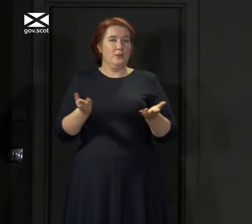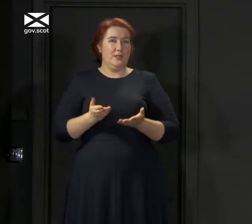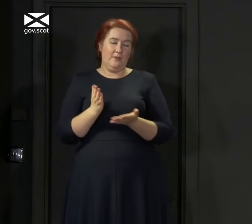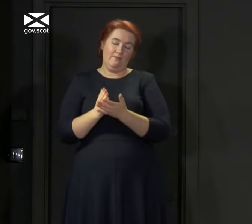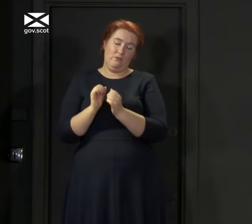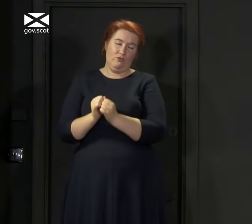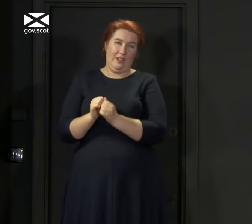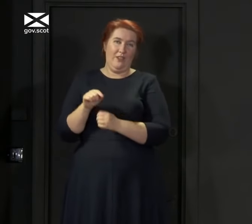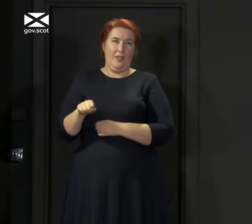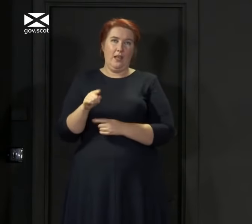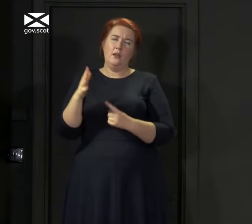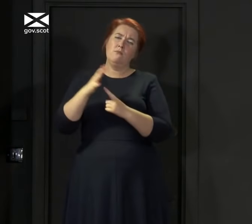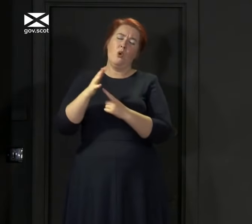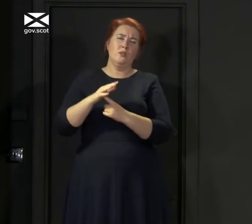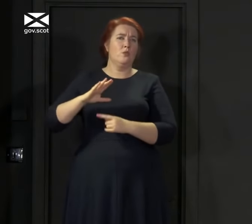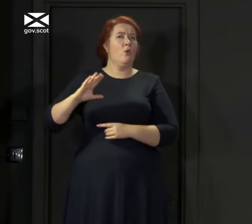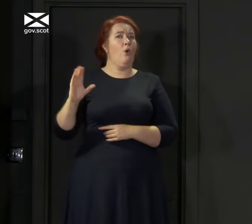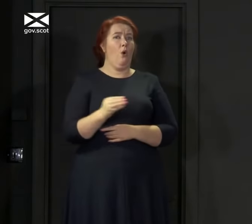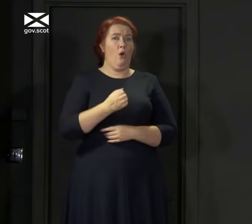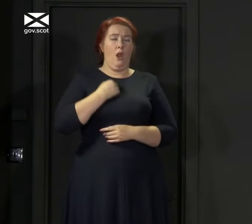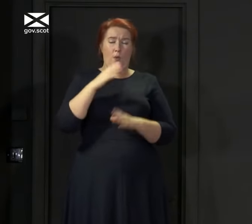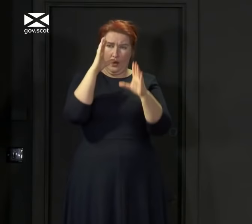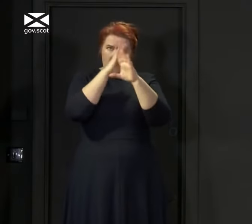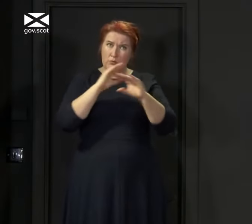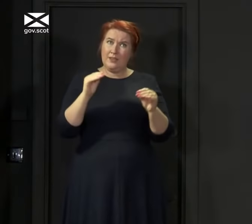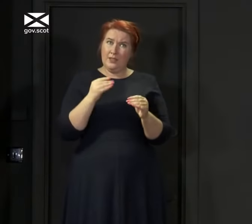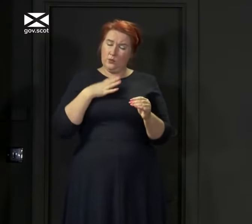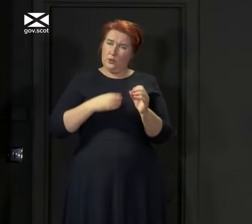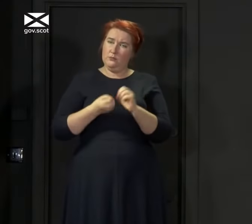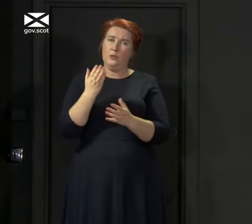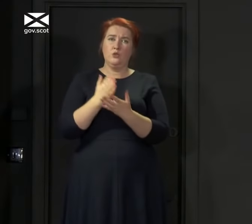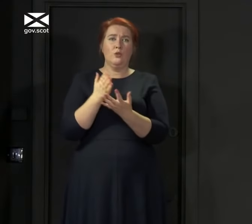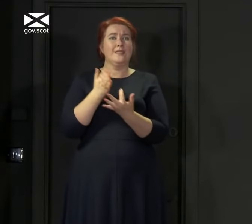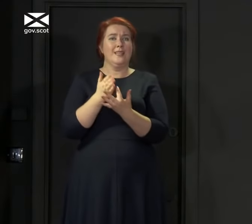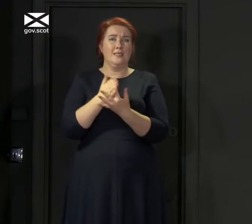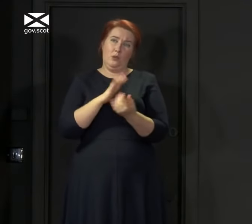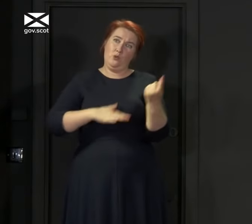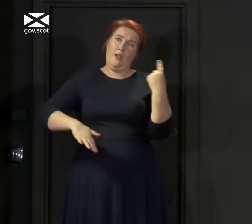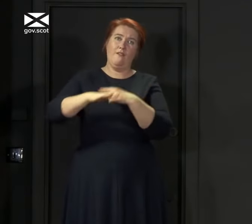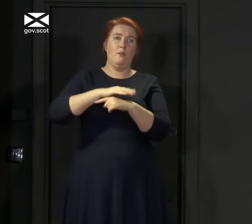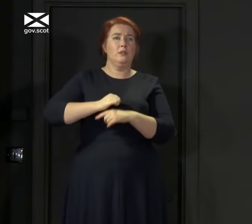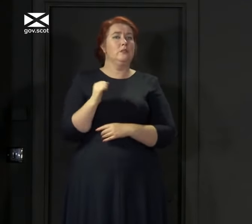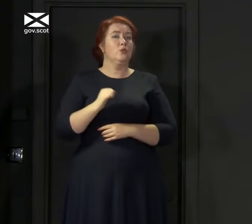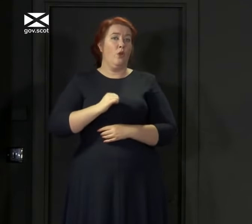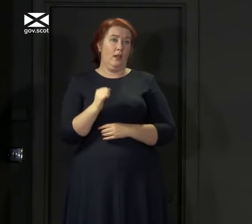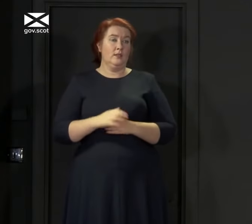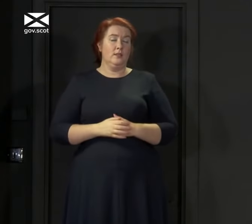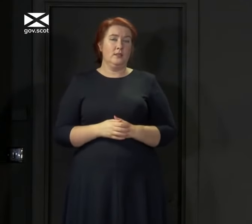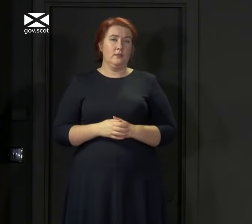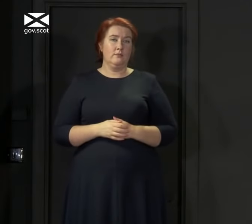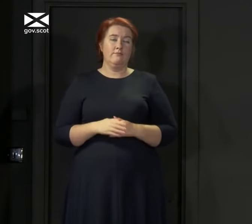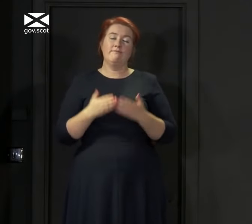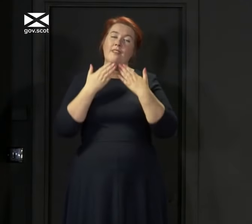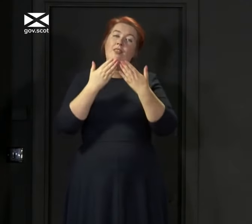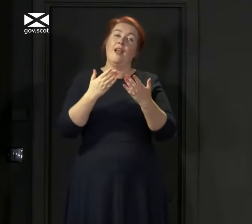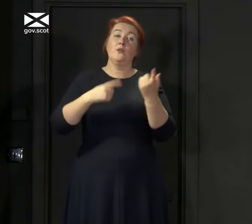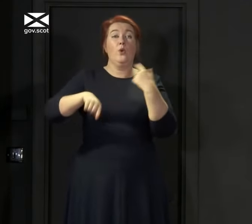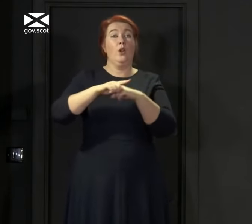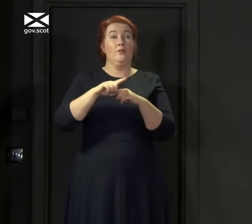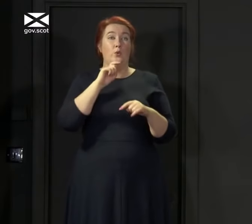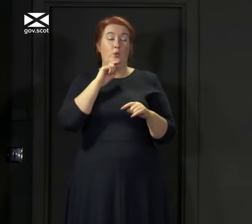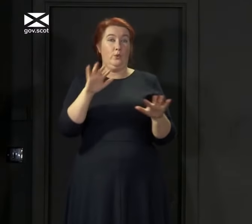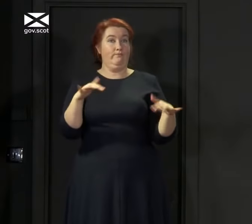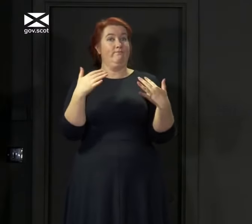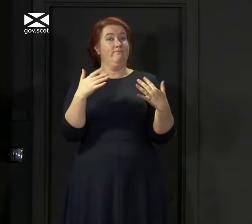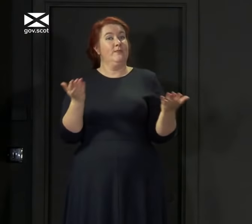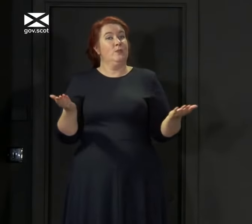grateful for that because it's important that all of these briefings are accessible to everybody across the country. And thank those of you who've managed to